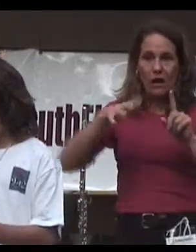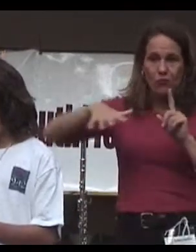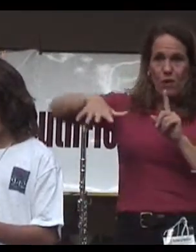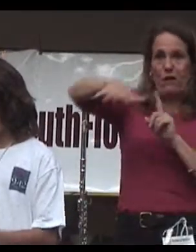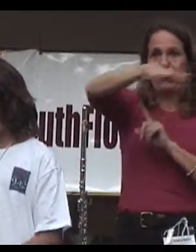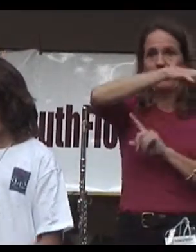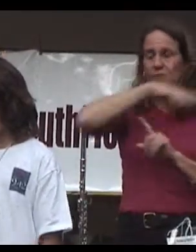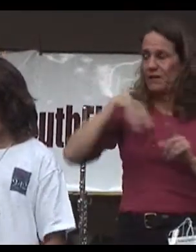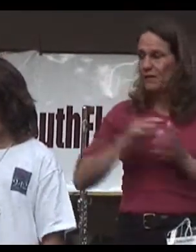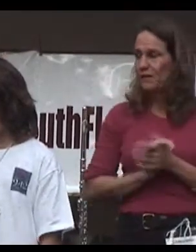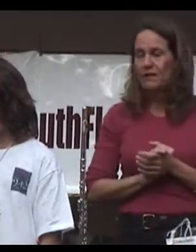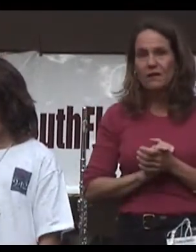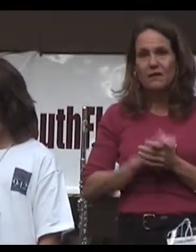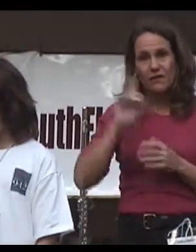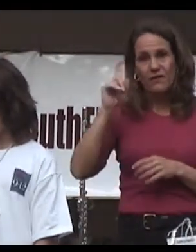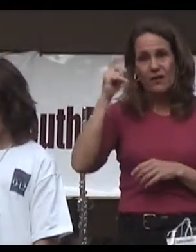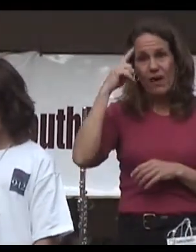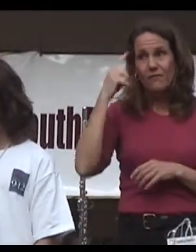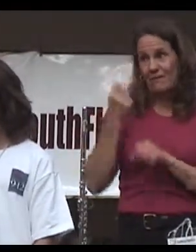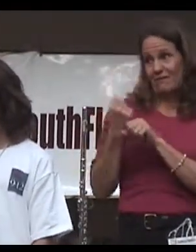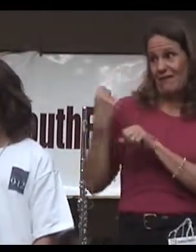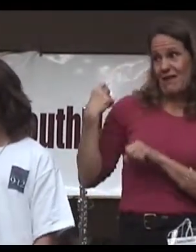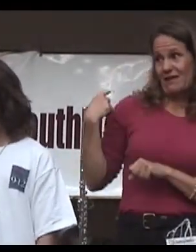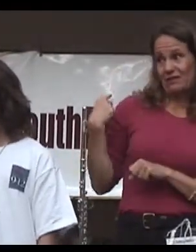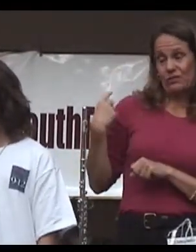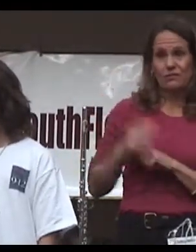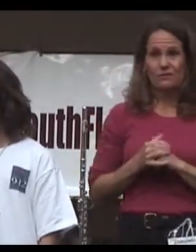and the government about a year ago.